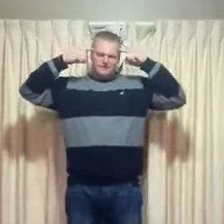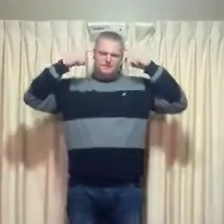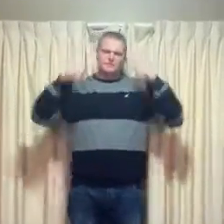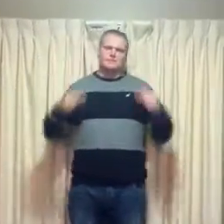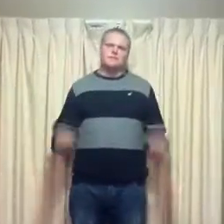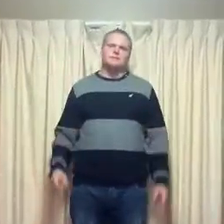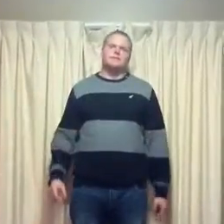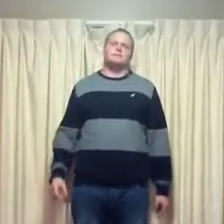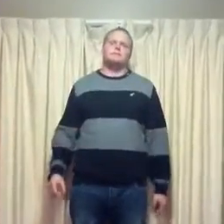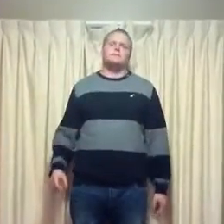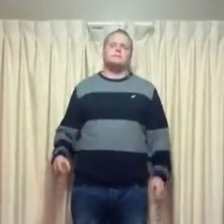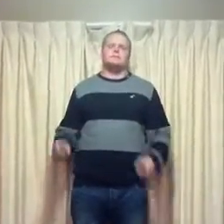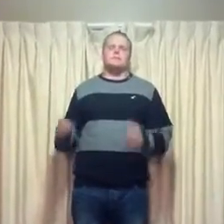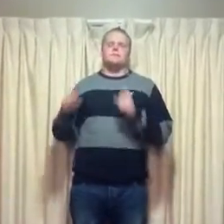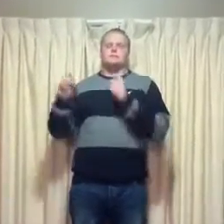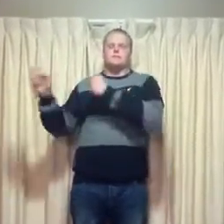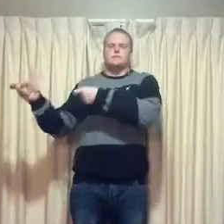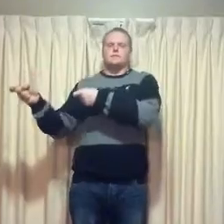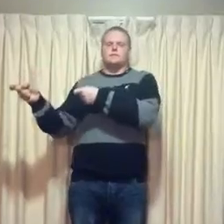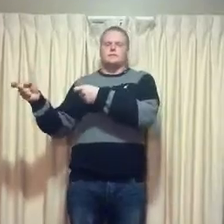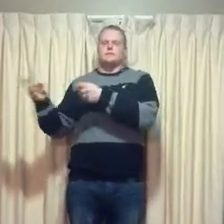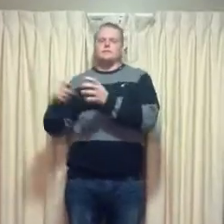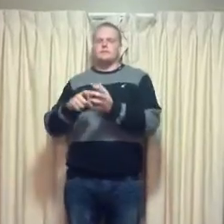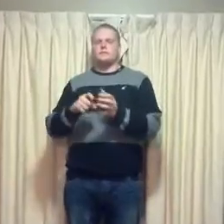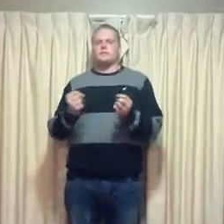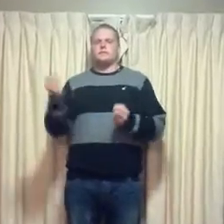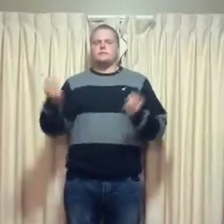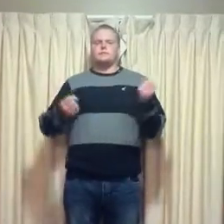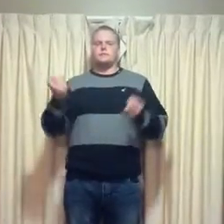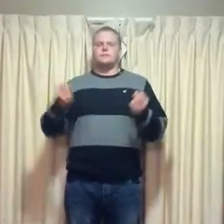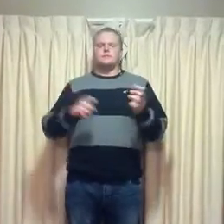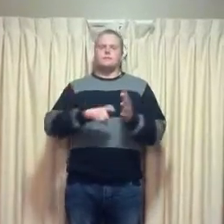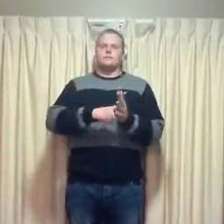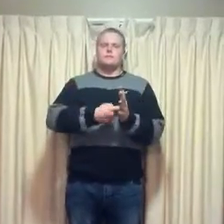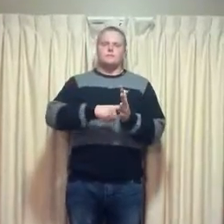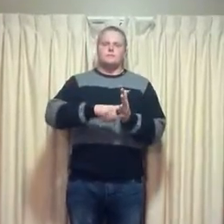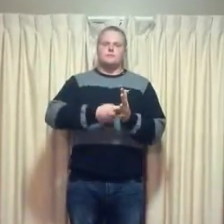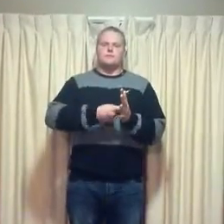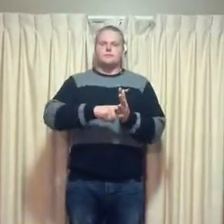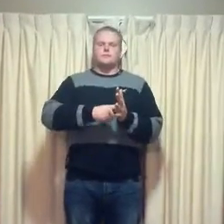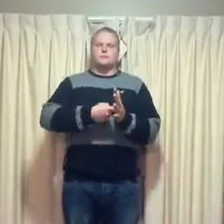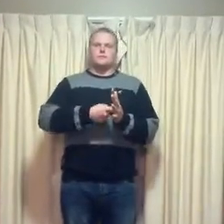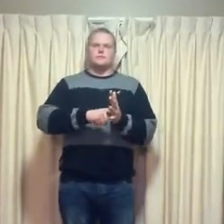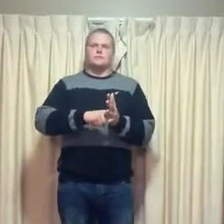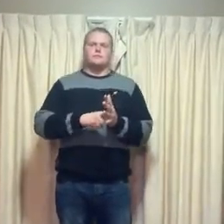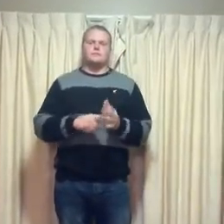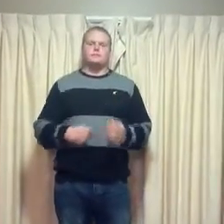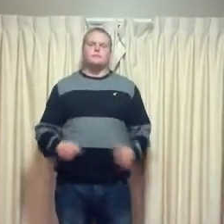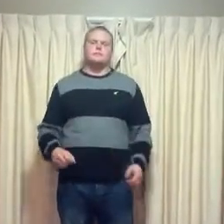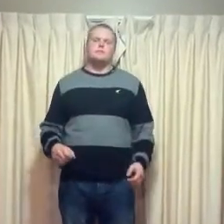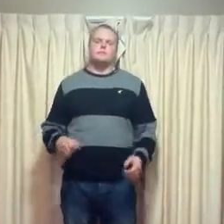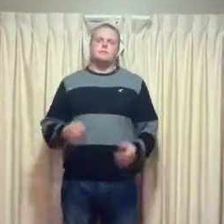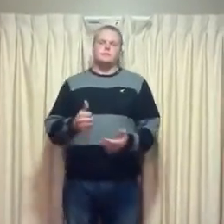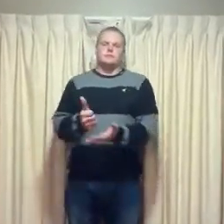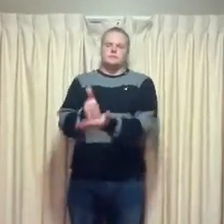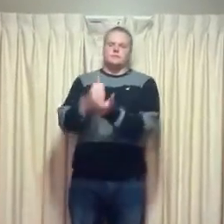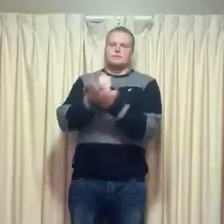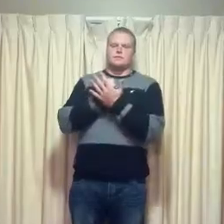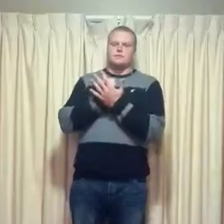So I give her the car keys. And she helps me to